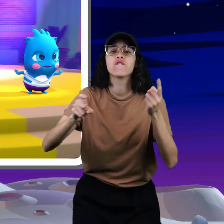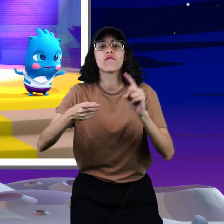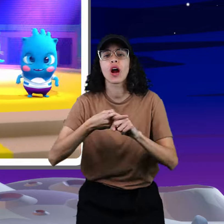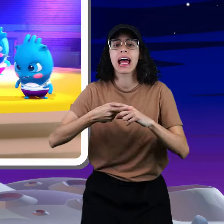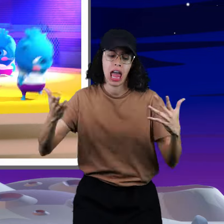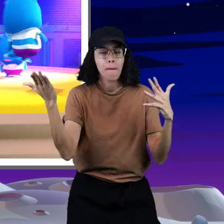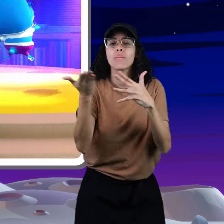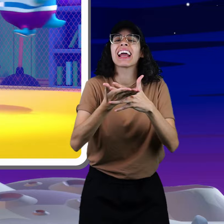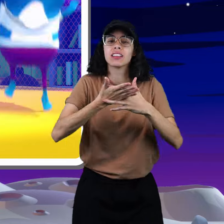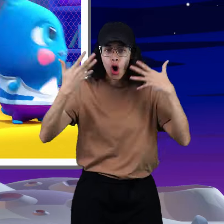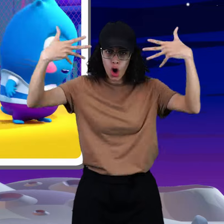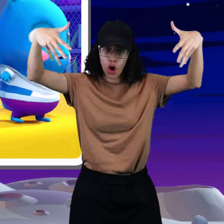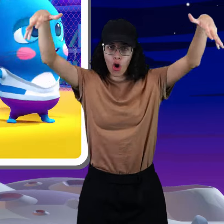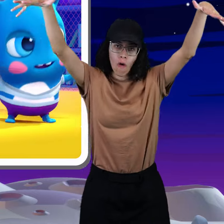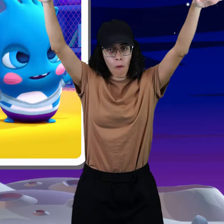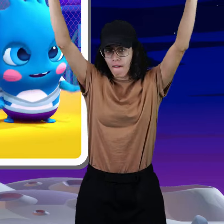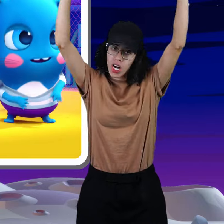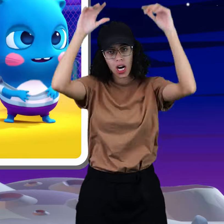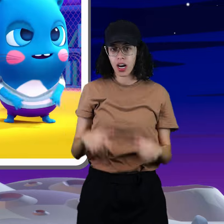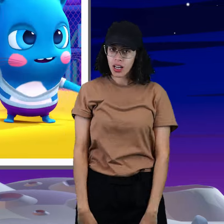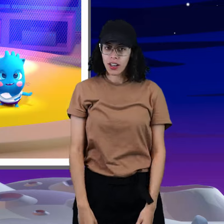friends, tell them that the break is over